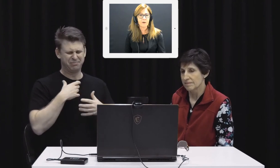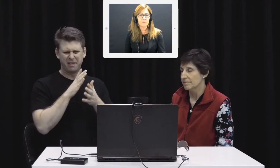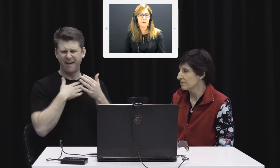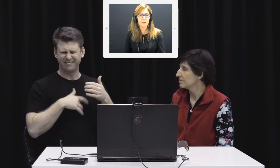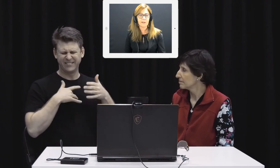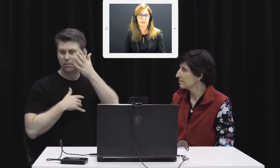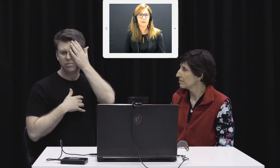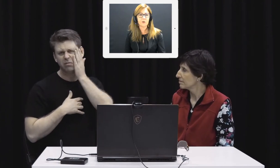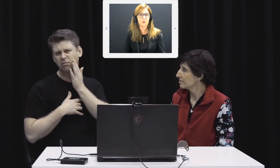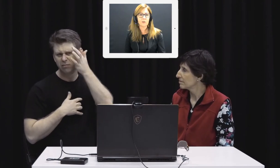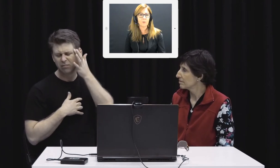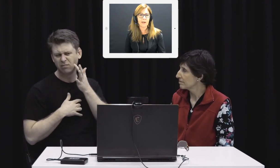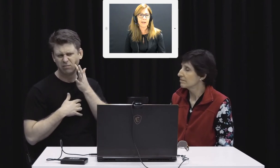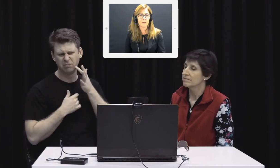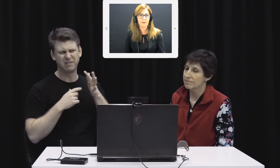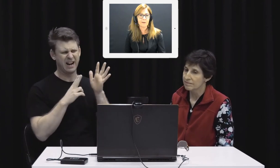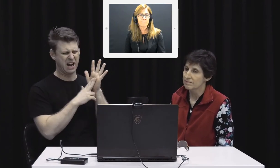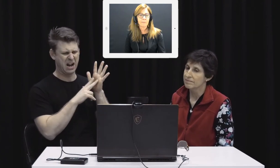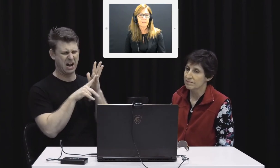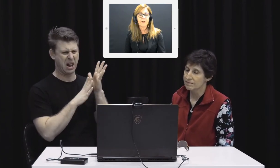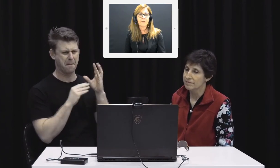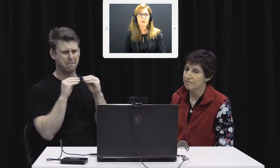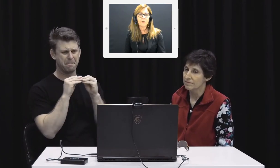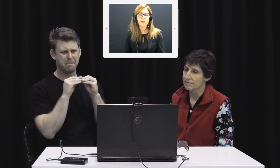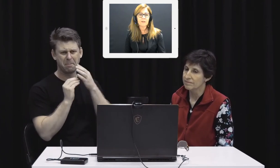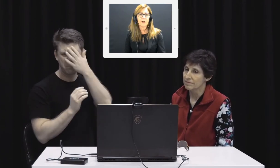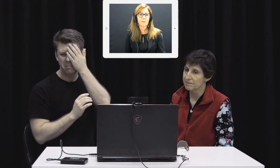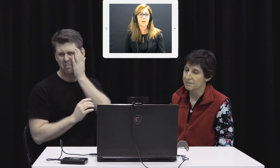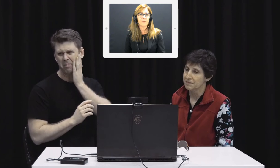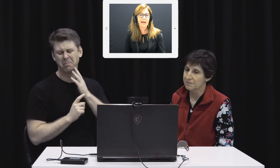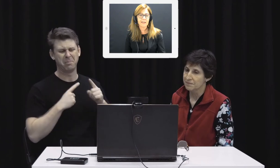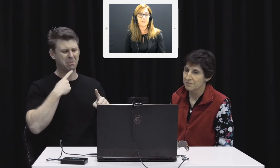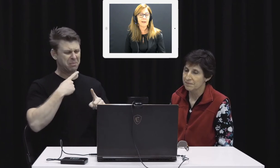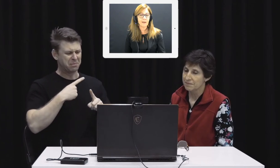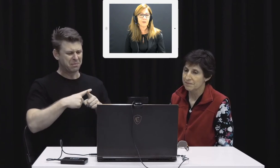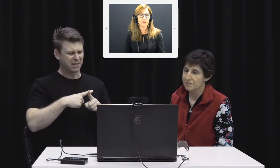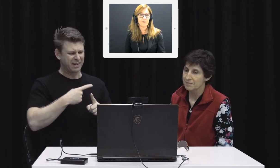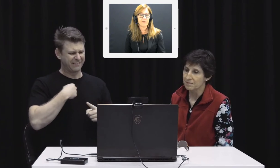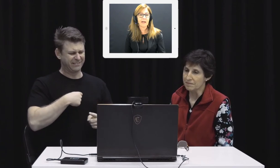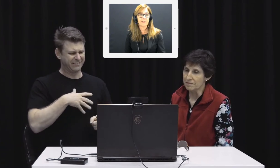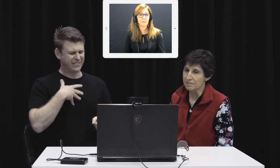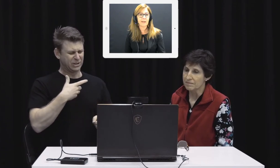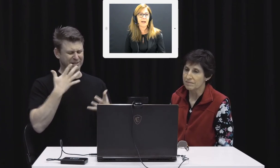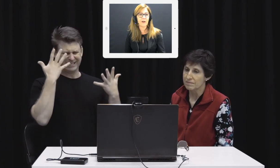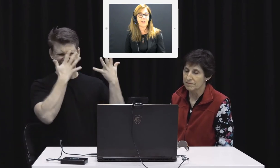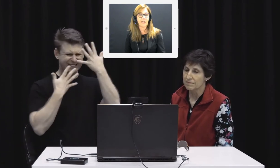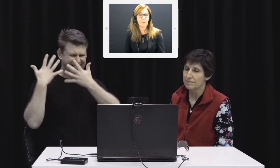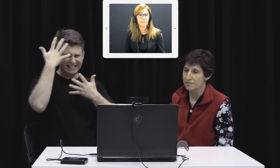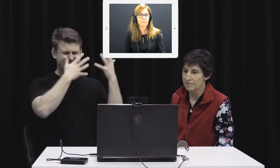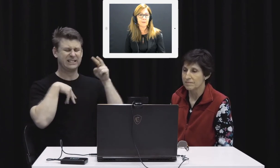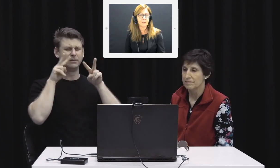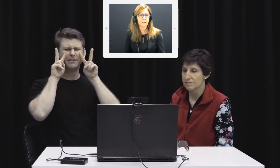was finding it difficult to breathe. And I felt one side of my face, my left side of my face, became very numb.